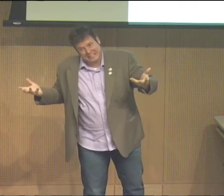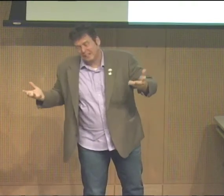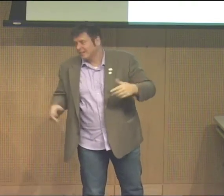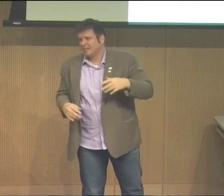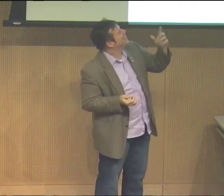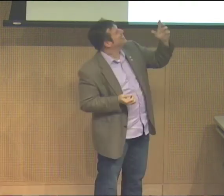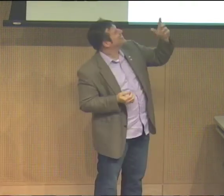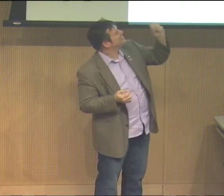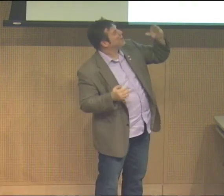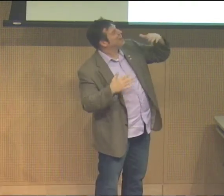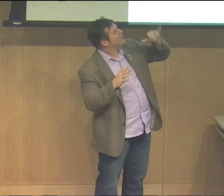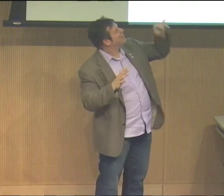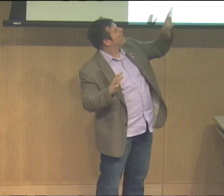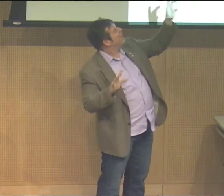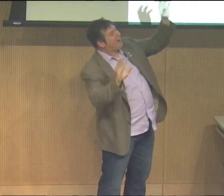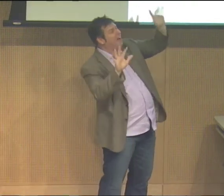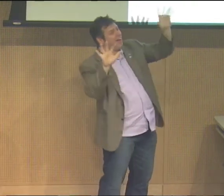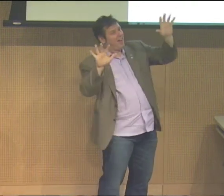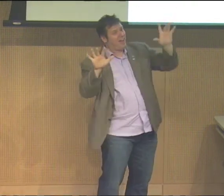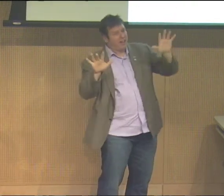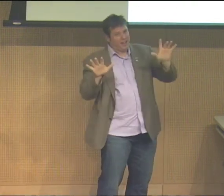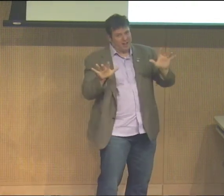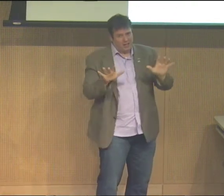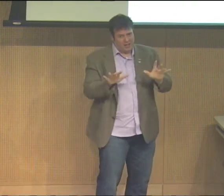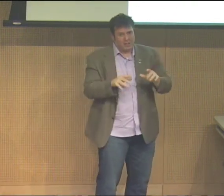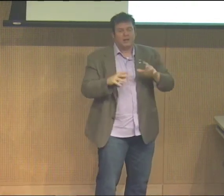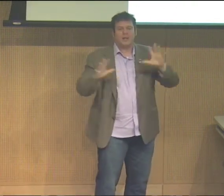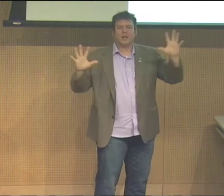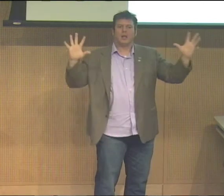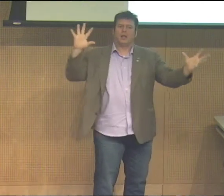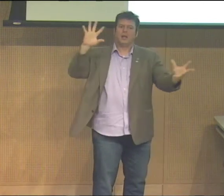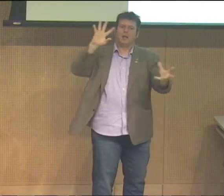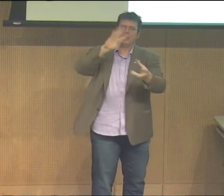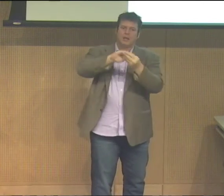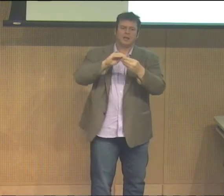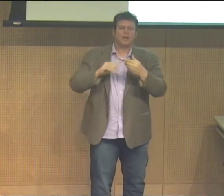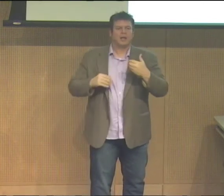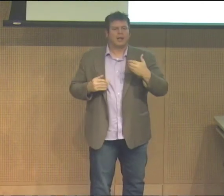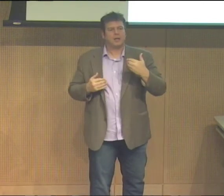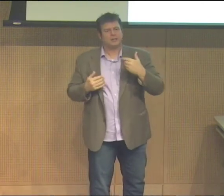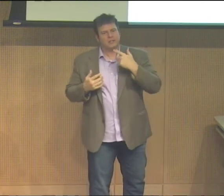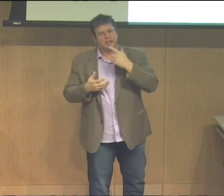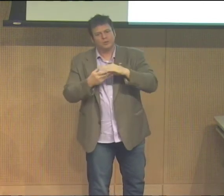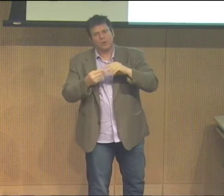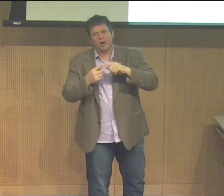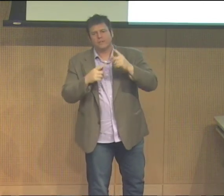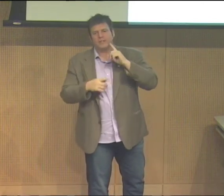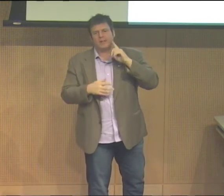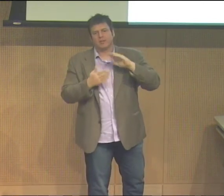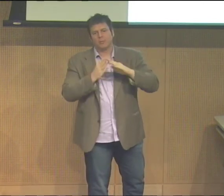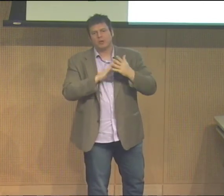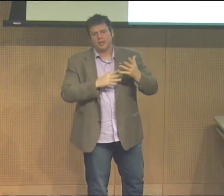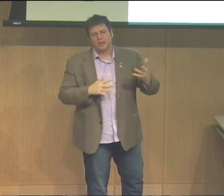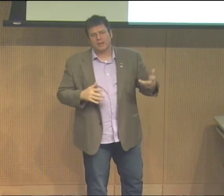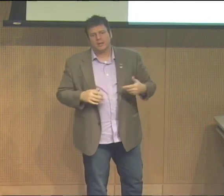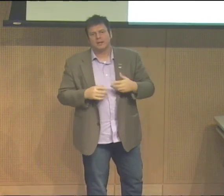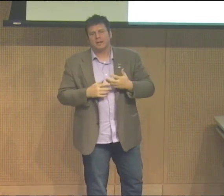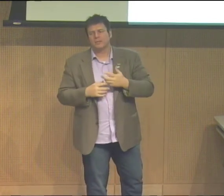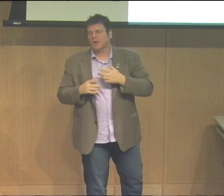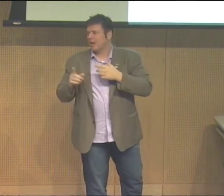the RIT. Anyway, so we put all this together, all the different elements, and it all comes together in this table, and basically all of